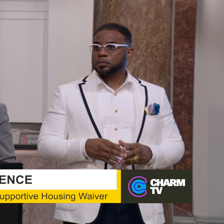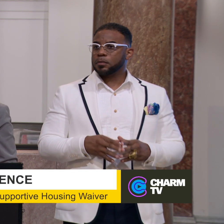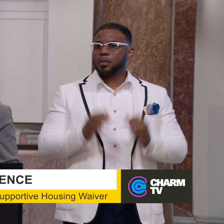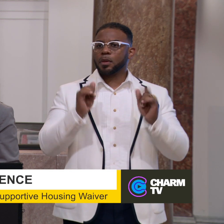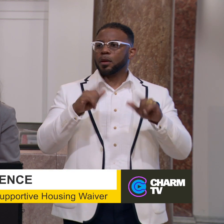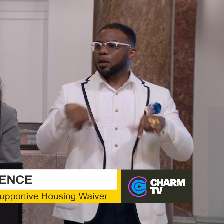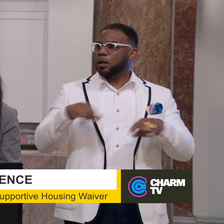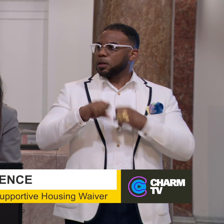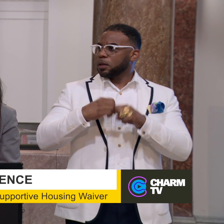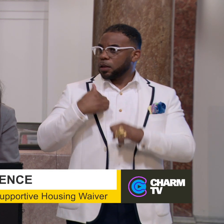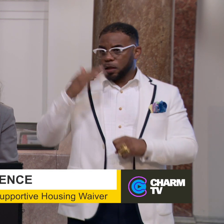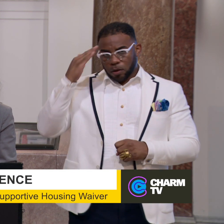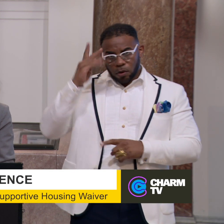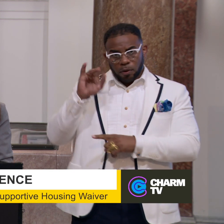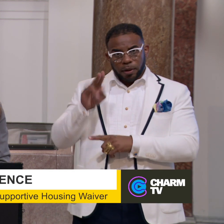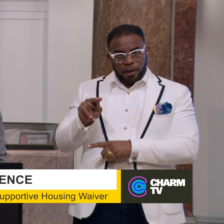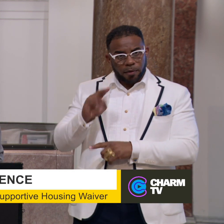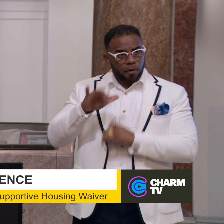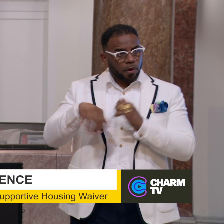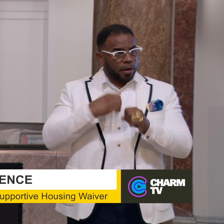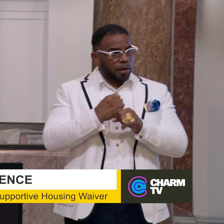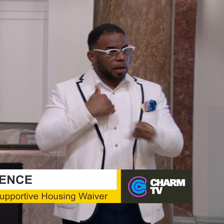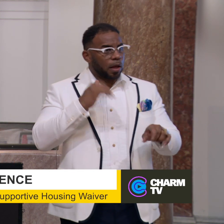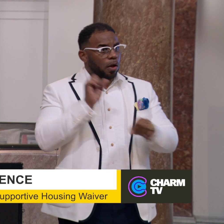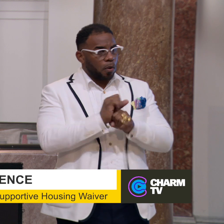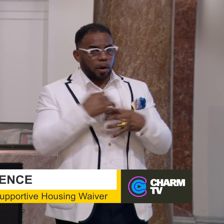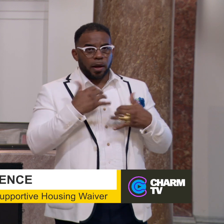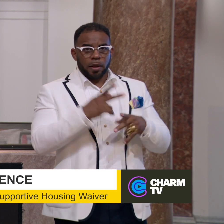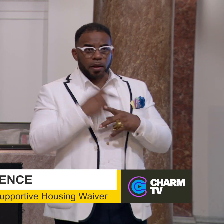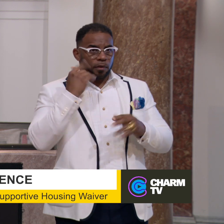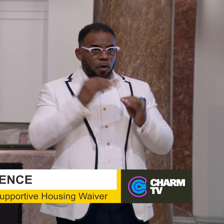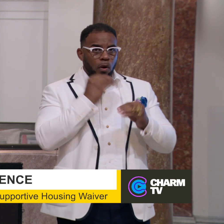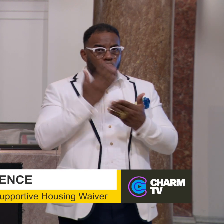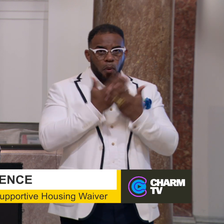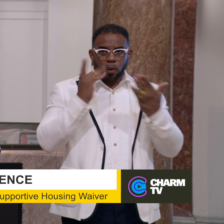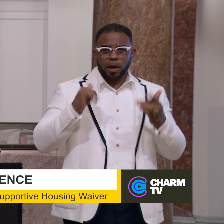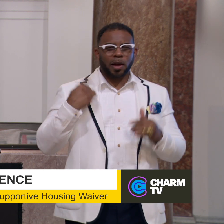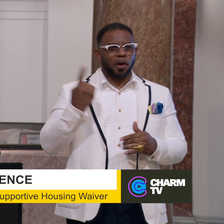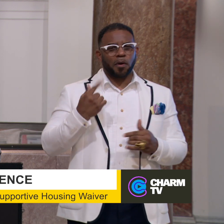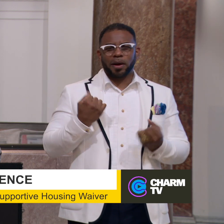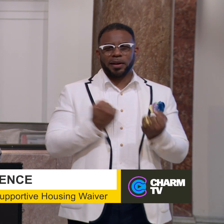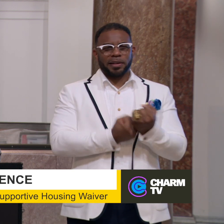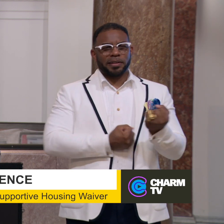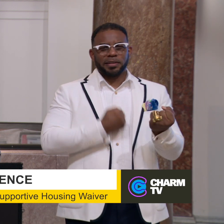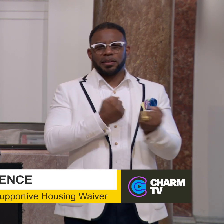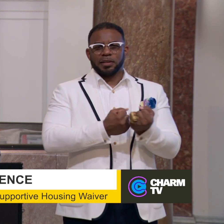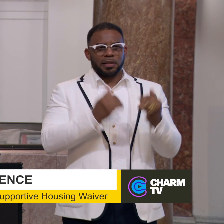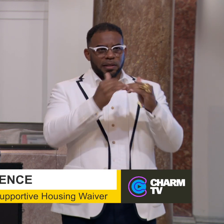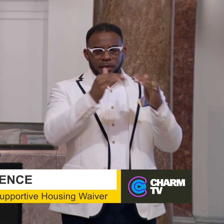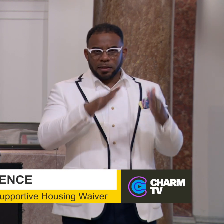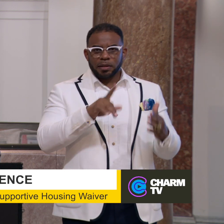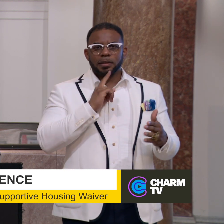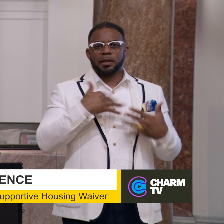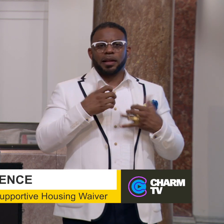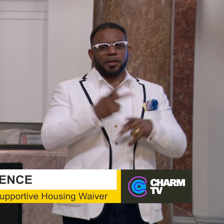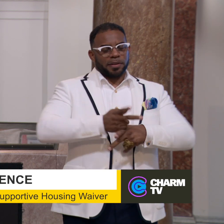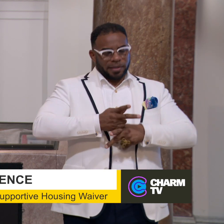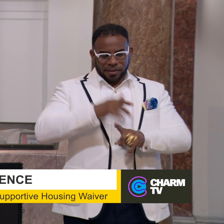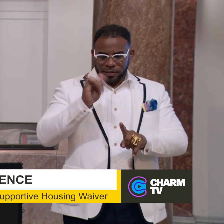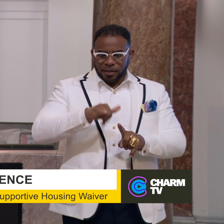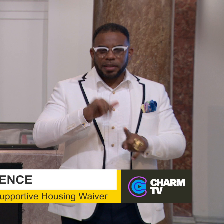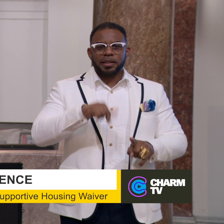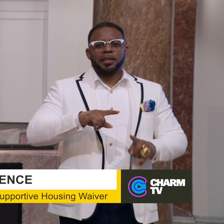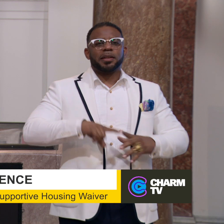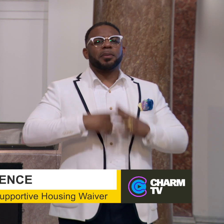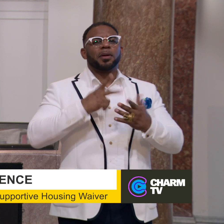in all the years that I've known Kevin and all the years that I've worked health care for the homeless, he has always advocated that housing is health care. And